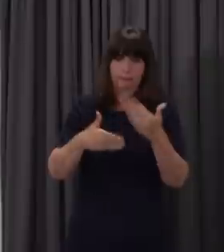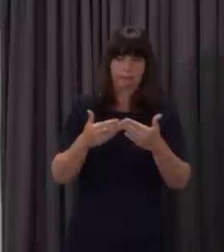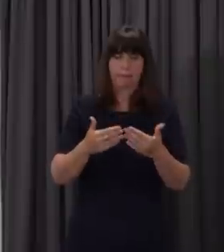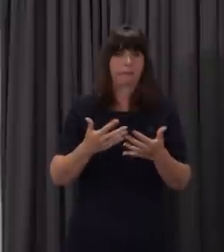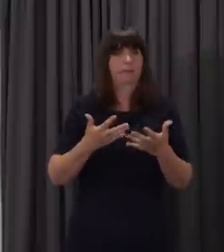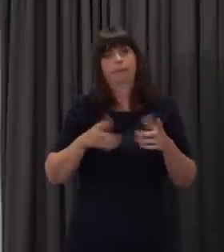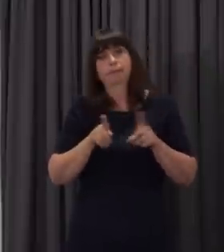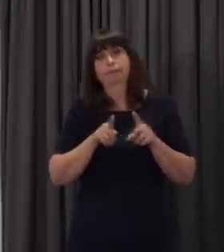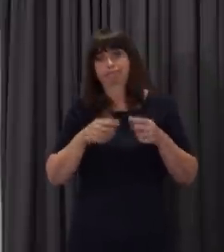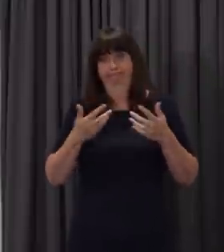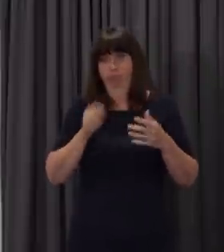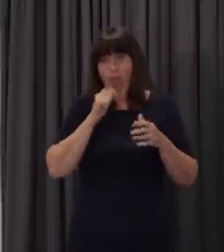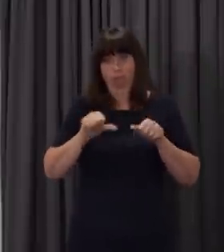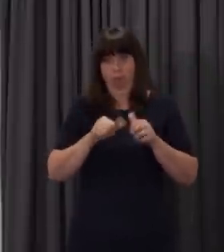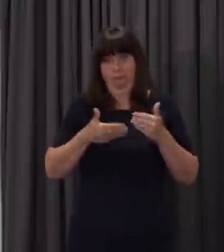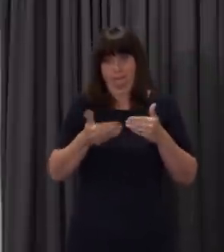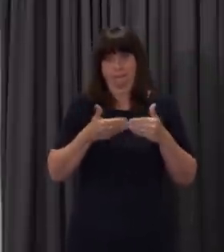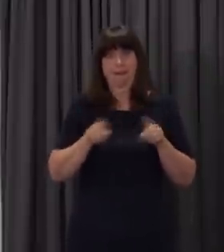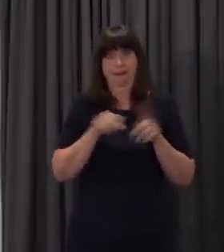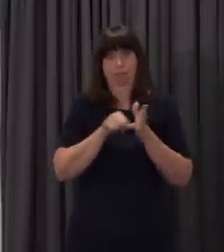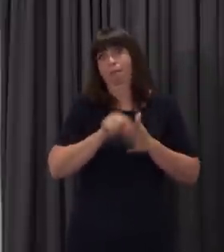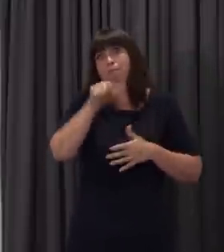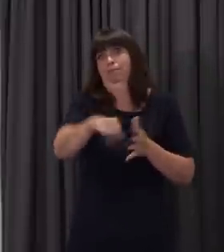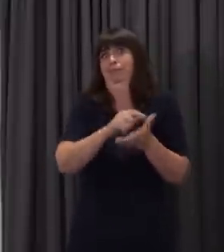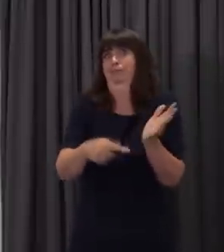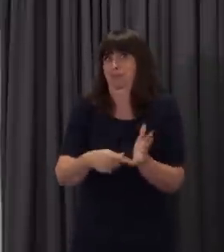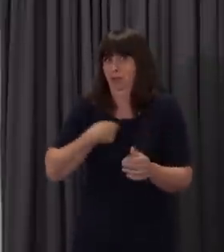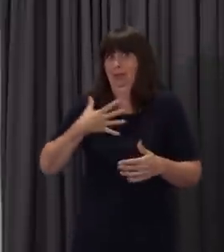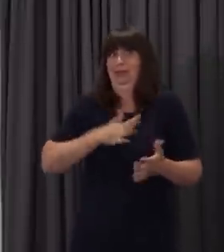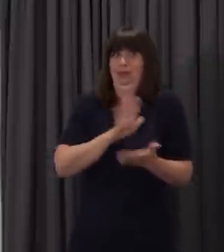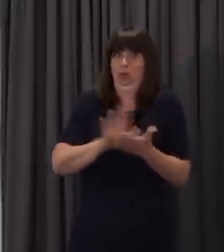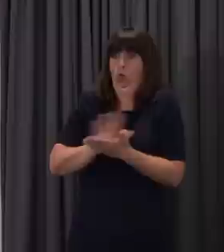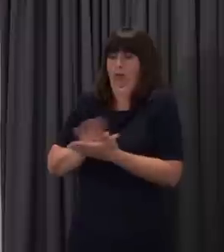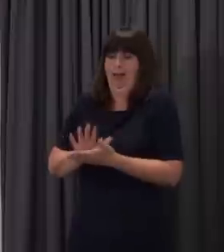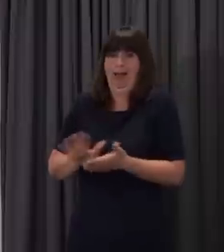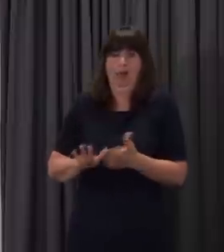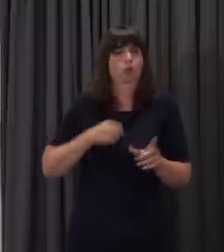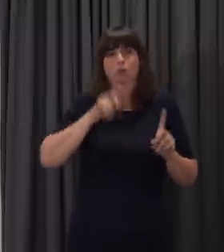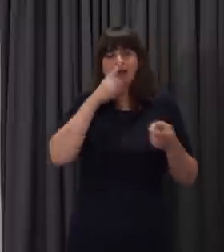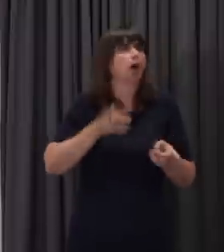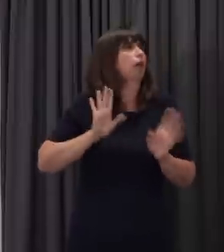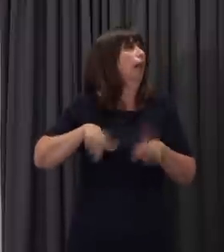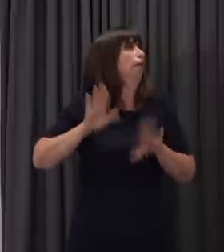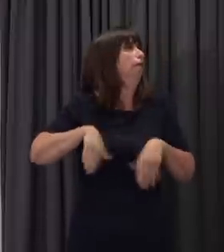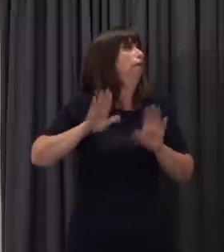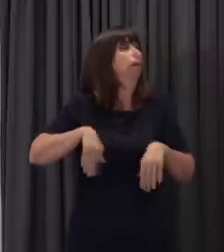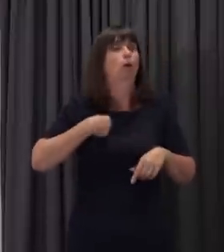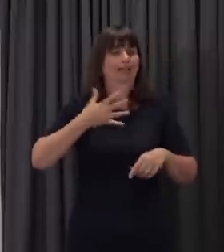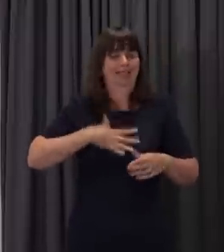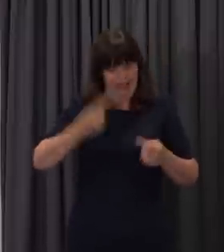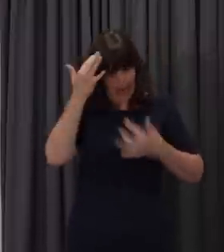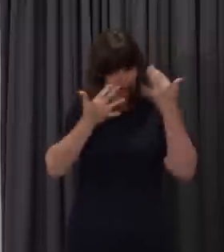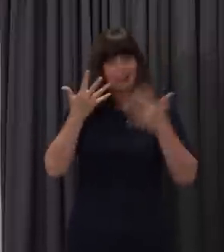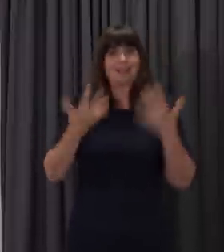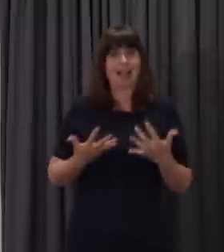whether that be in September. So we need to begin to grapple with those situations now and not just leave it until September.